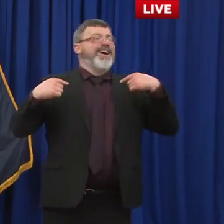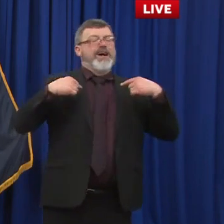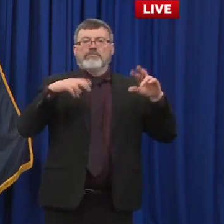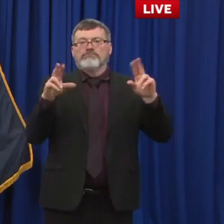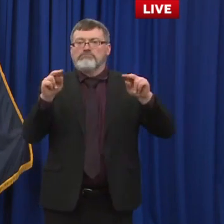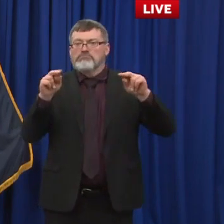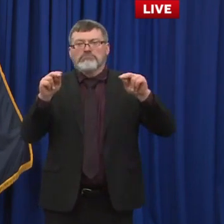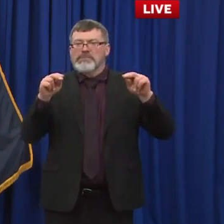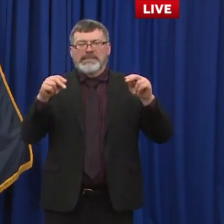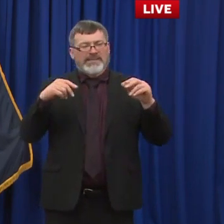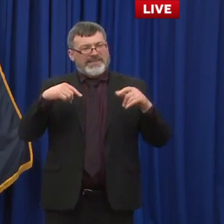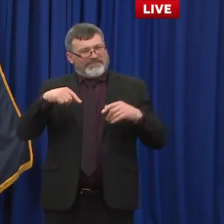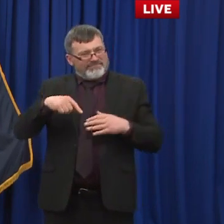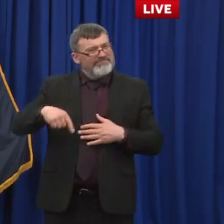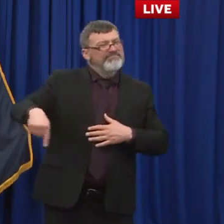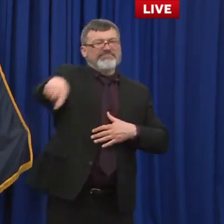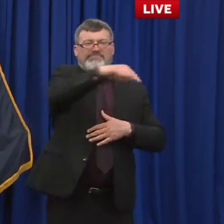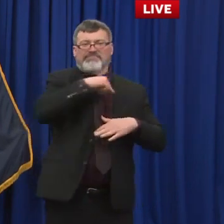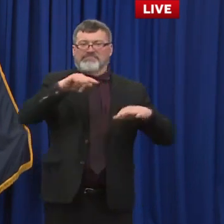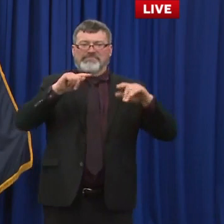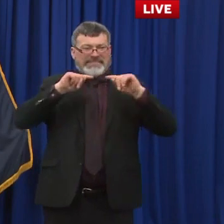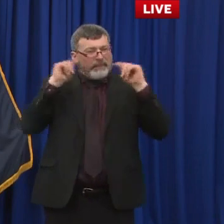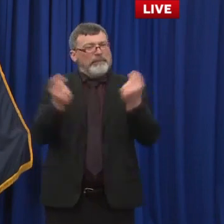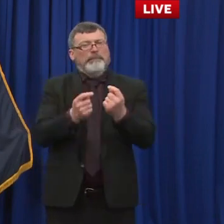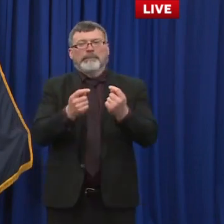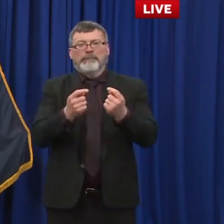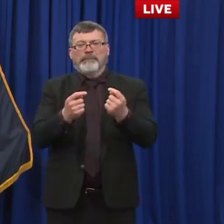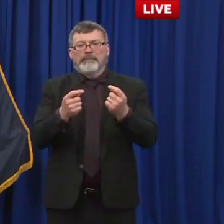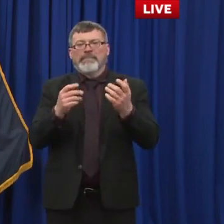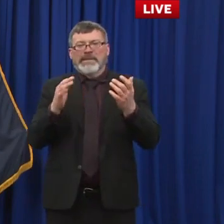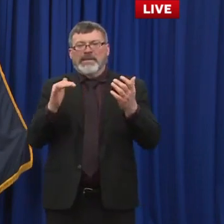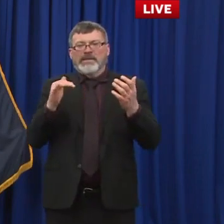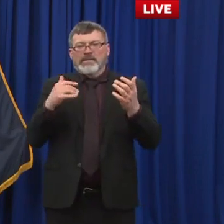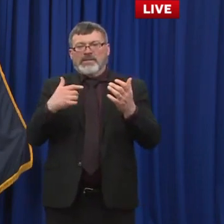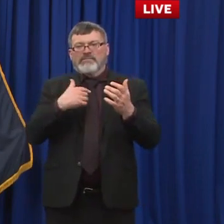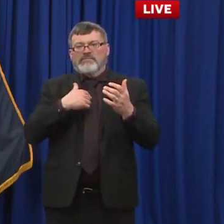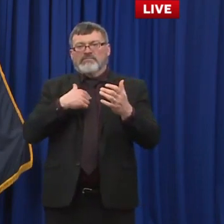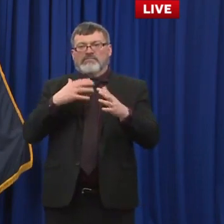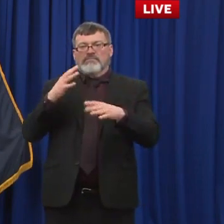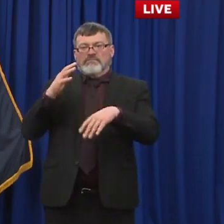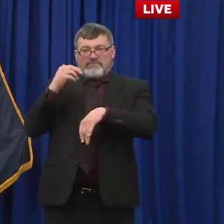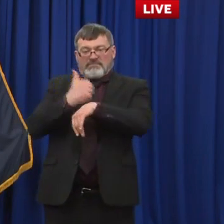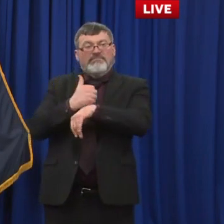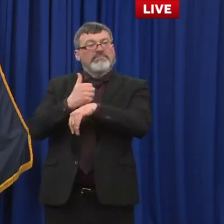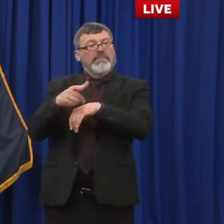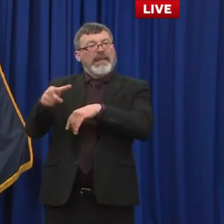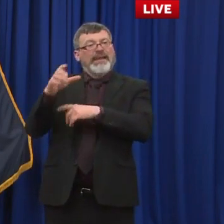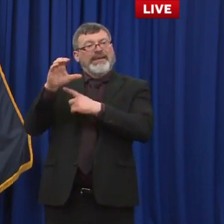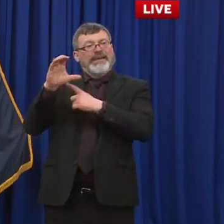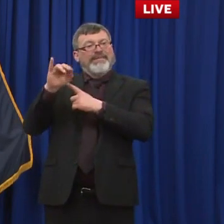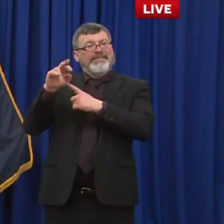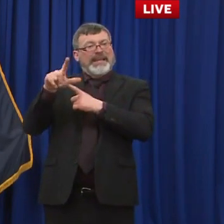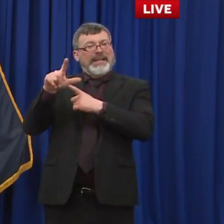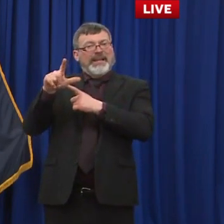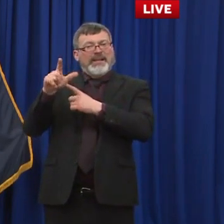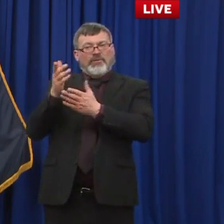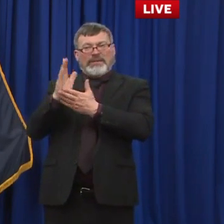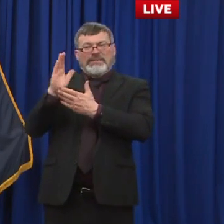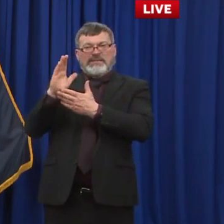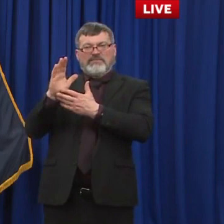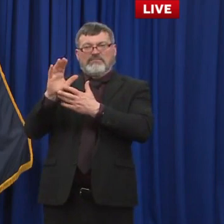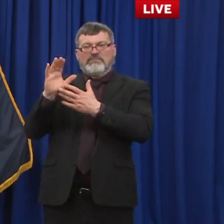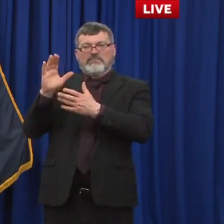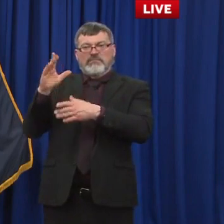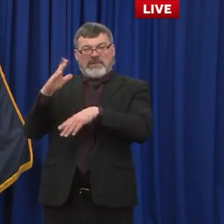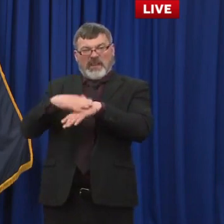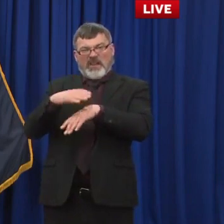the civil rights bureau that we set up over at the attorney general's office um to the commission on diversity and inclusion that we set up a few